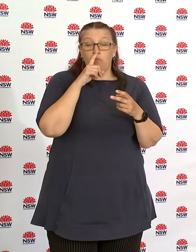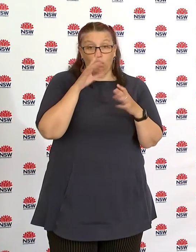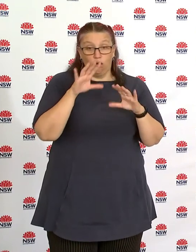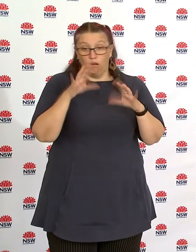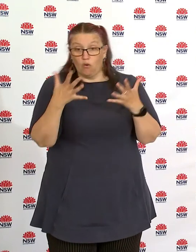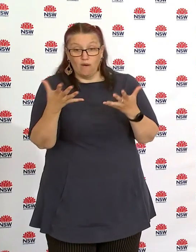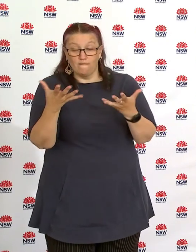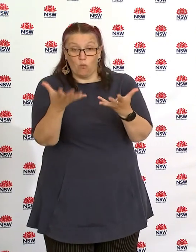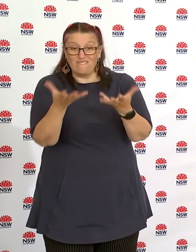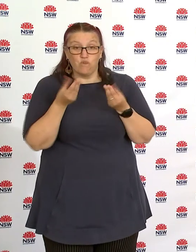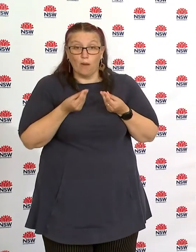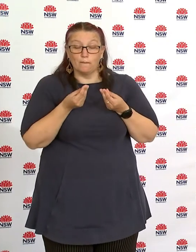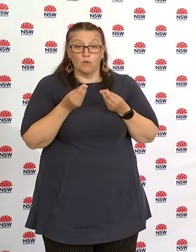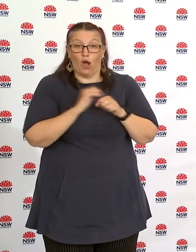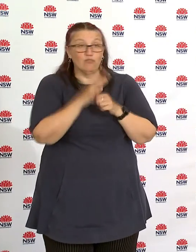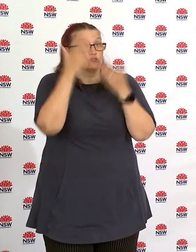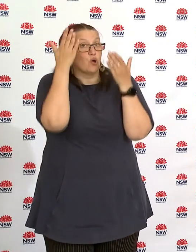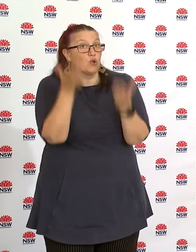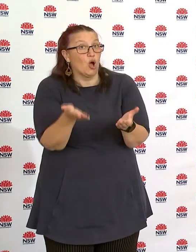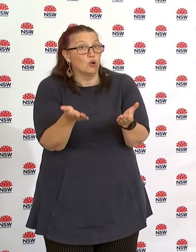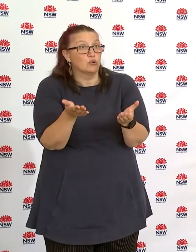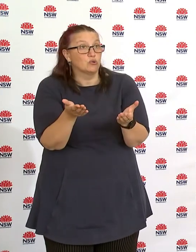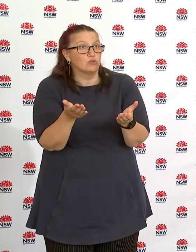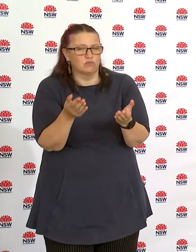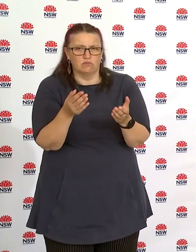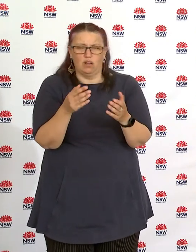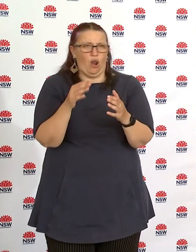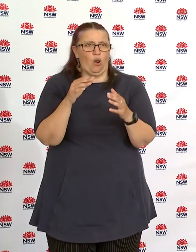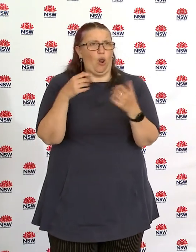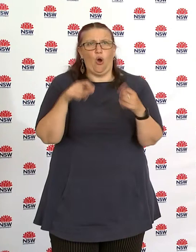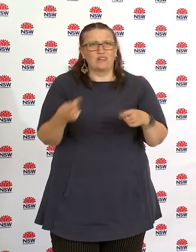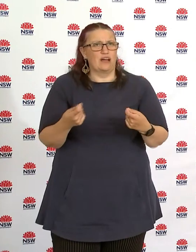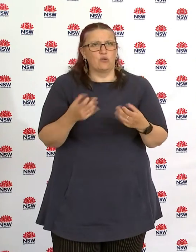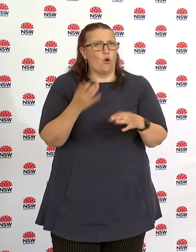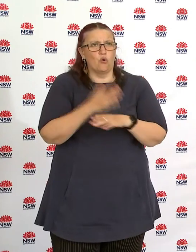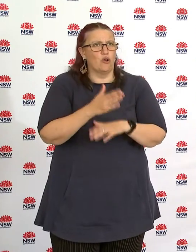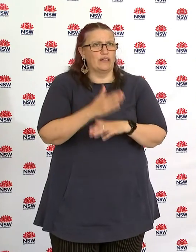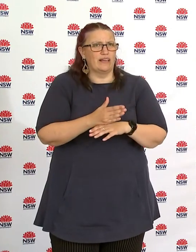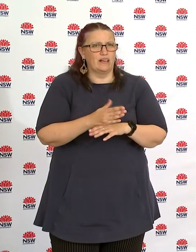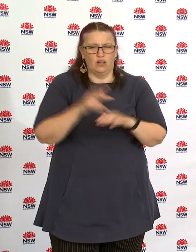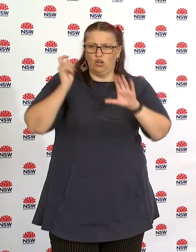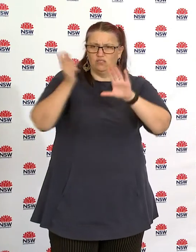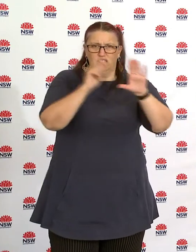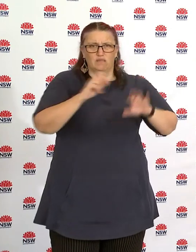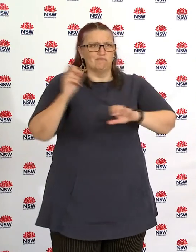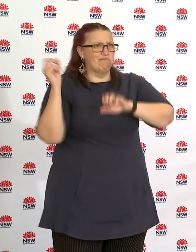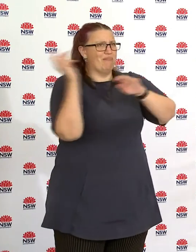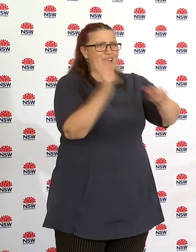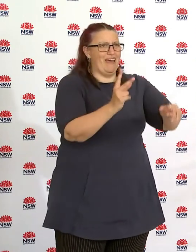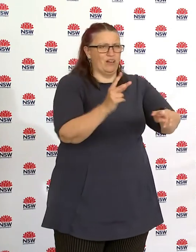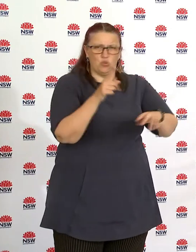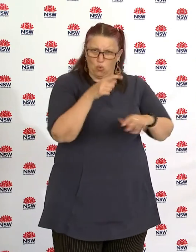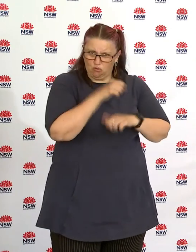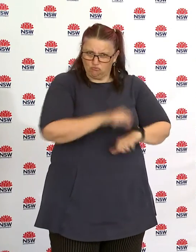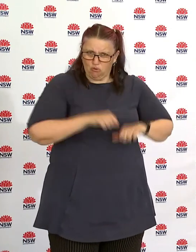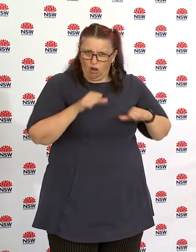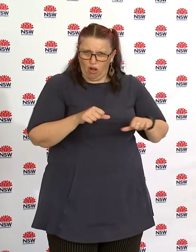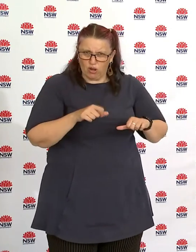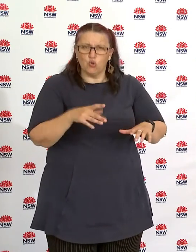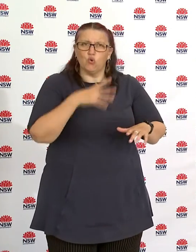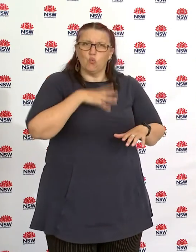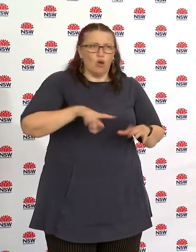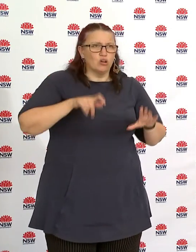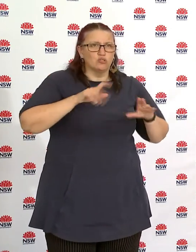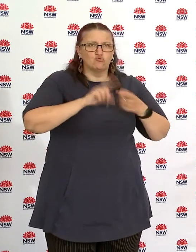of construction reflective of the advice you provided with the government? Are you comfortable with that or would you prefer to see the construction not return?